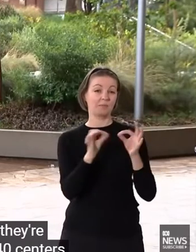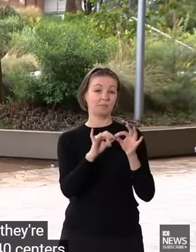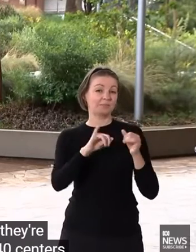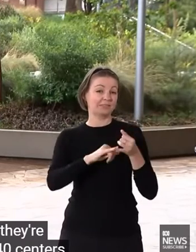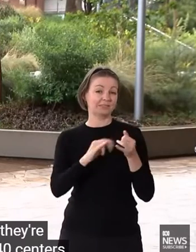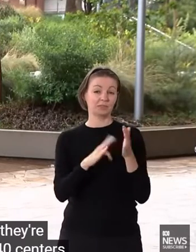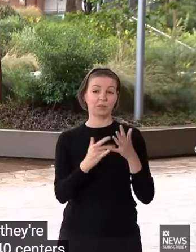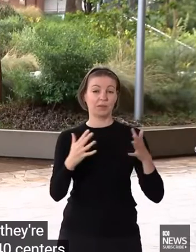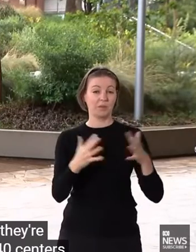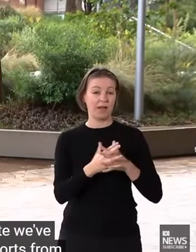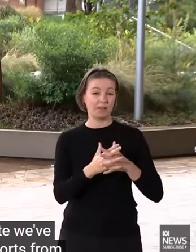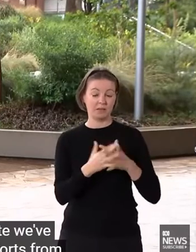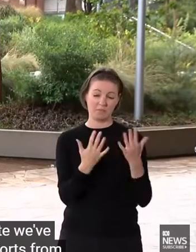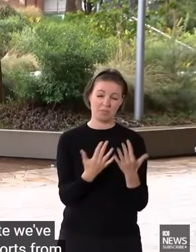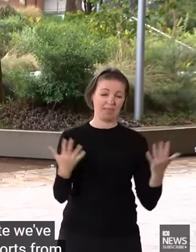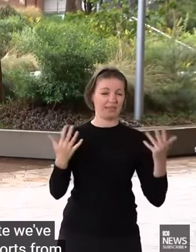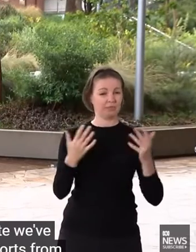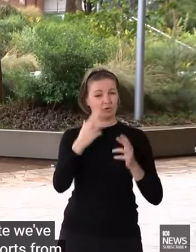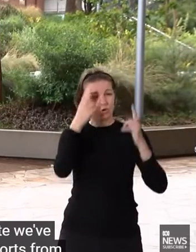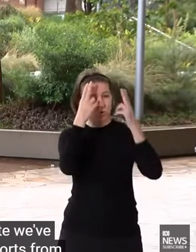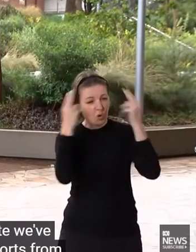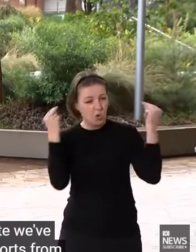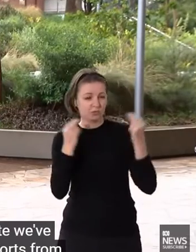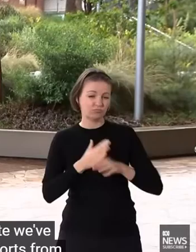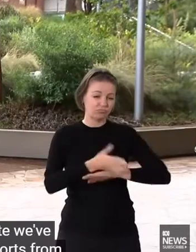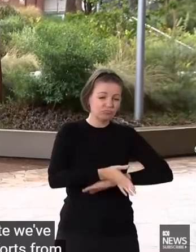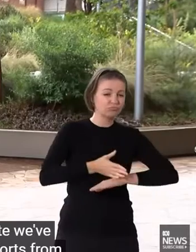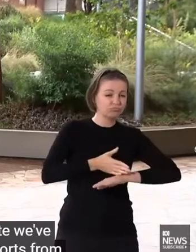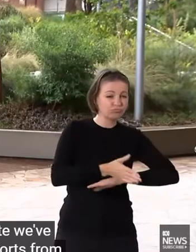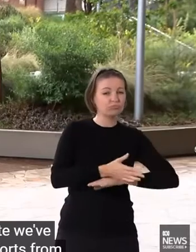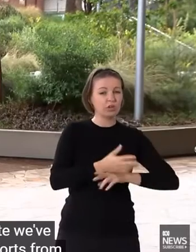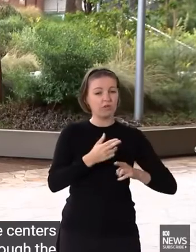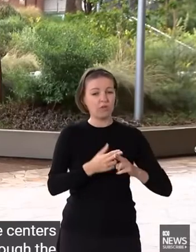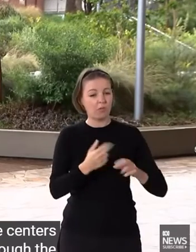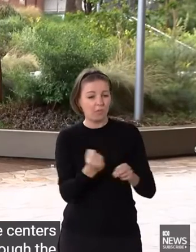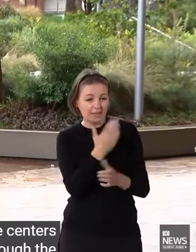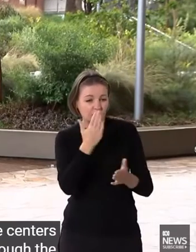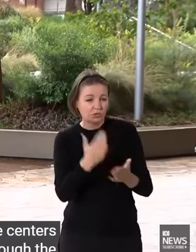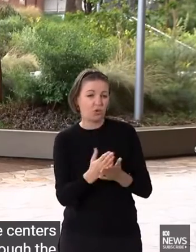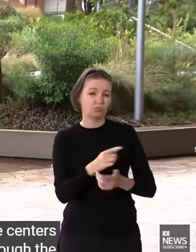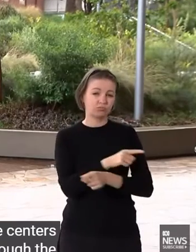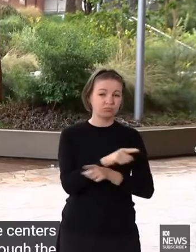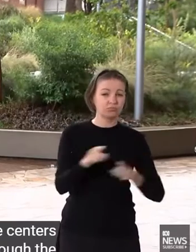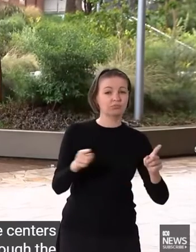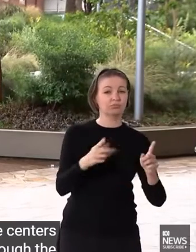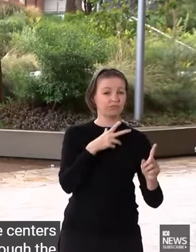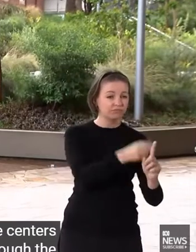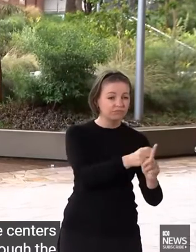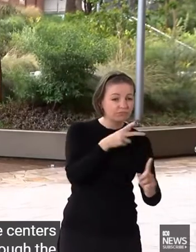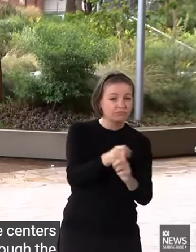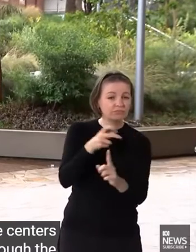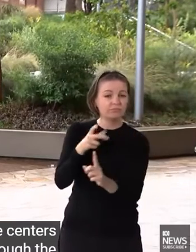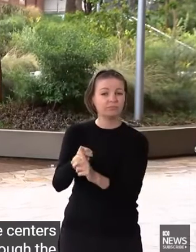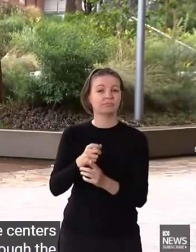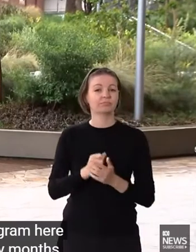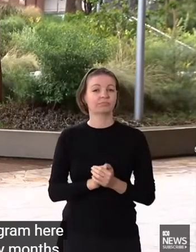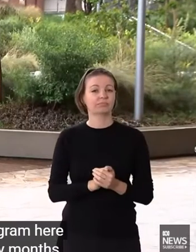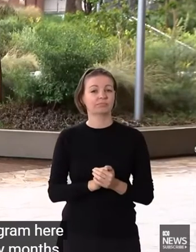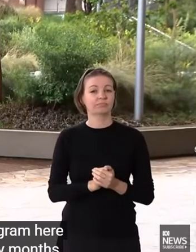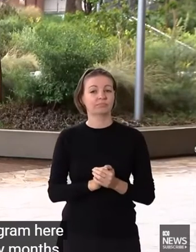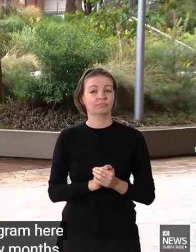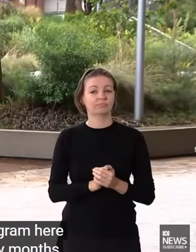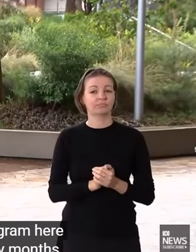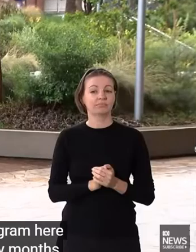those centers who have worked through the entire vaccination program here in our state over many months. And now through this booster